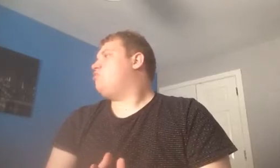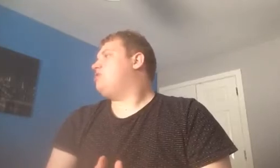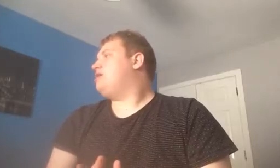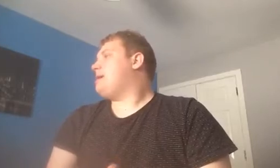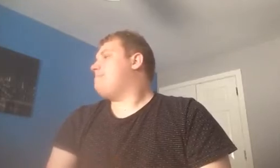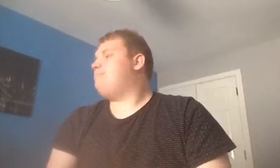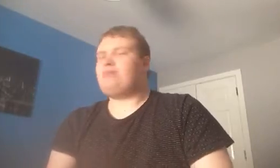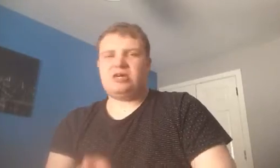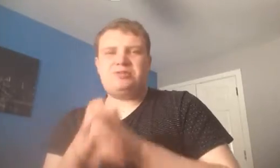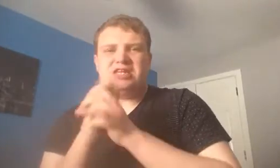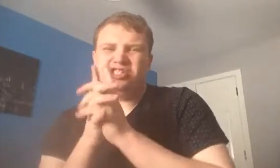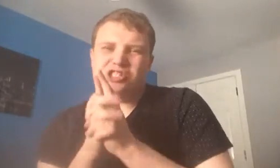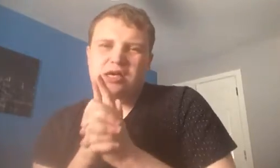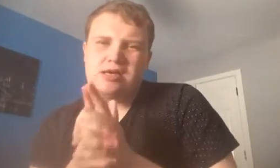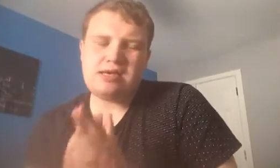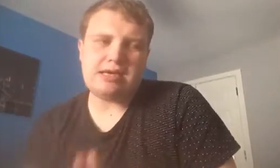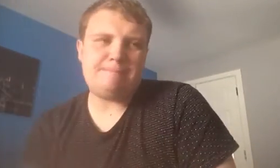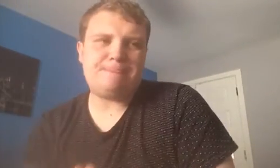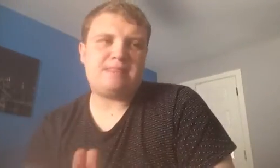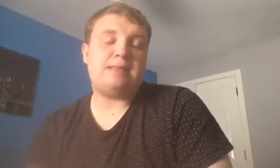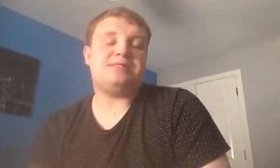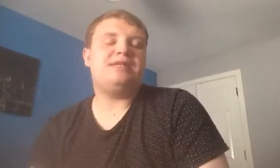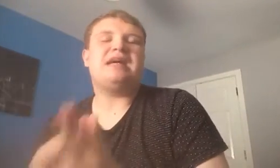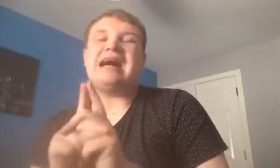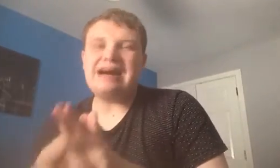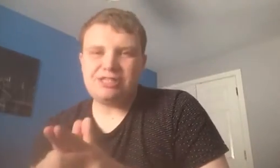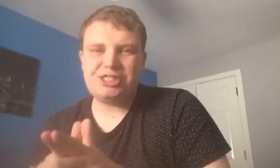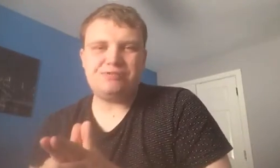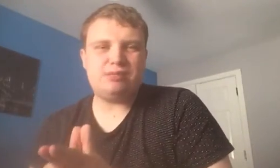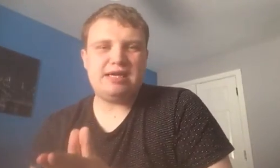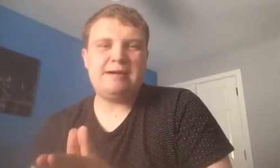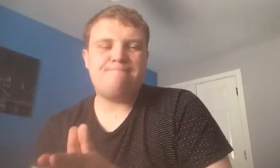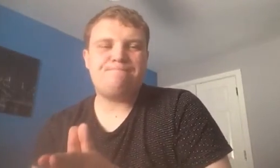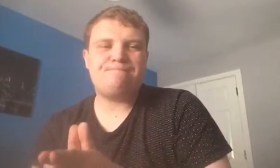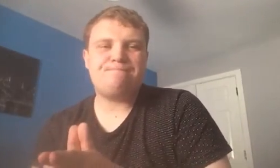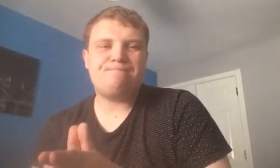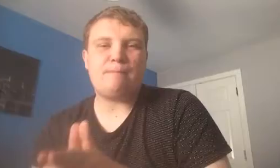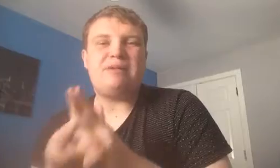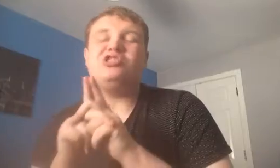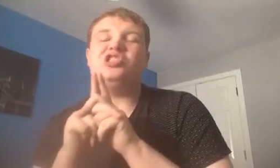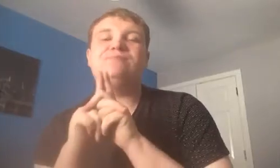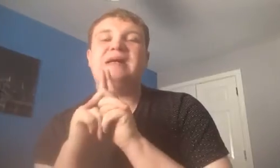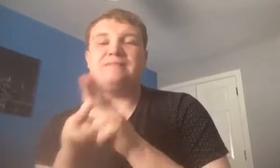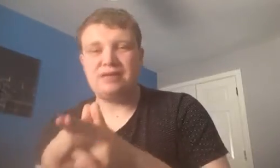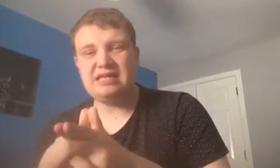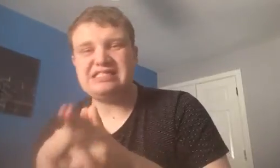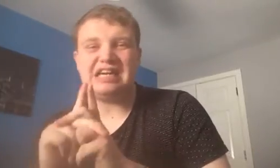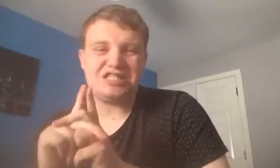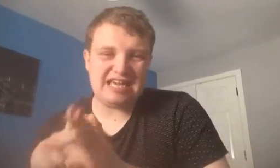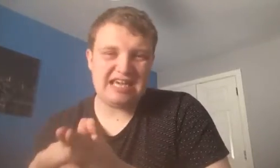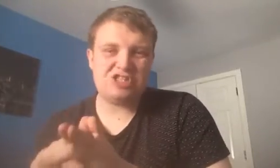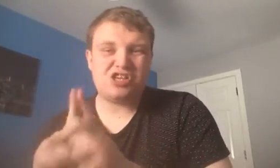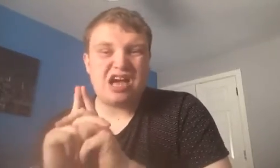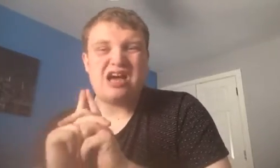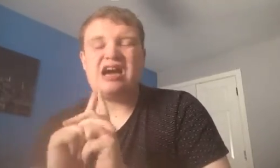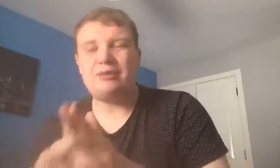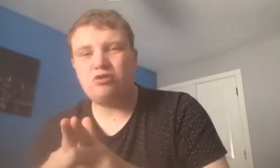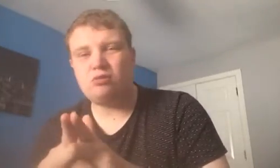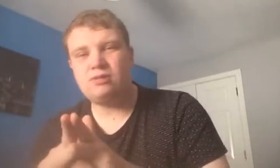Would I bring him to Rangers? Like I said, I haven't seen him play, but judging by the price and the age, I probably